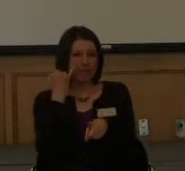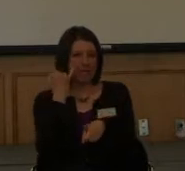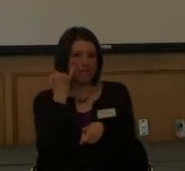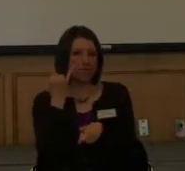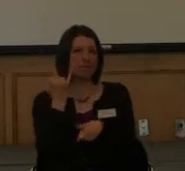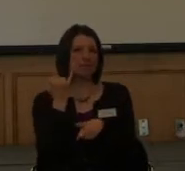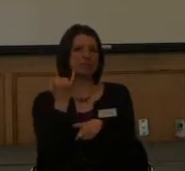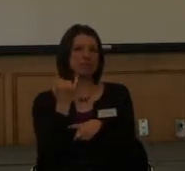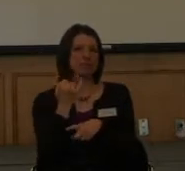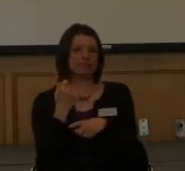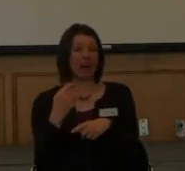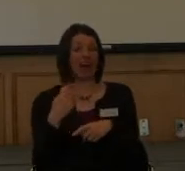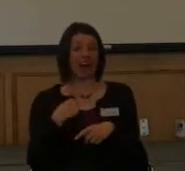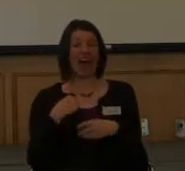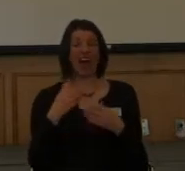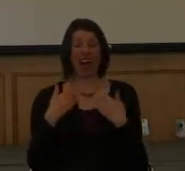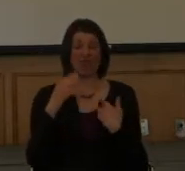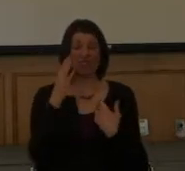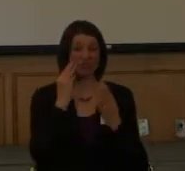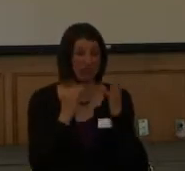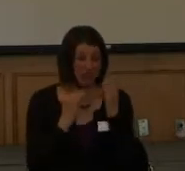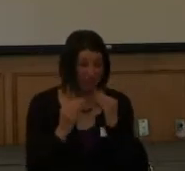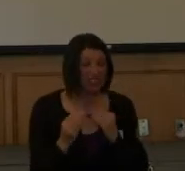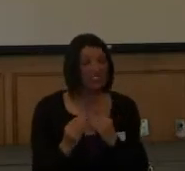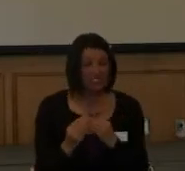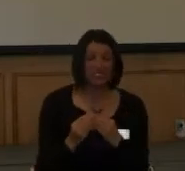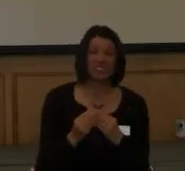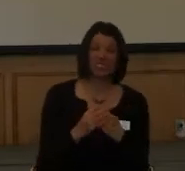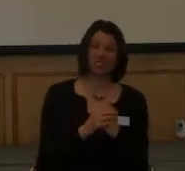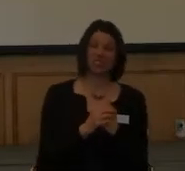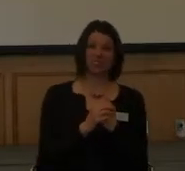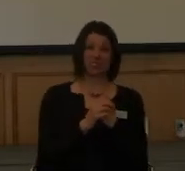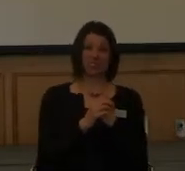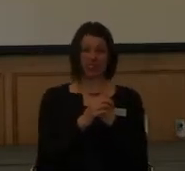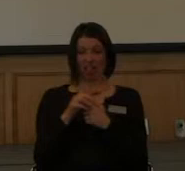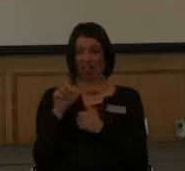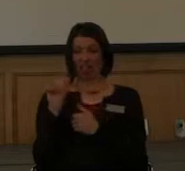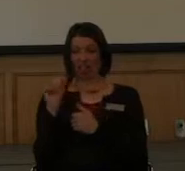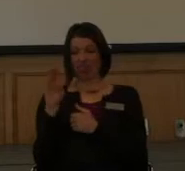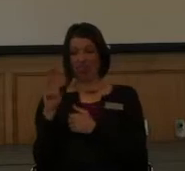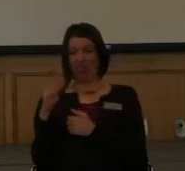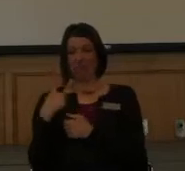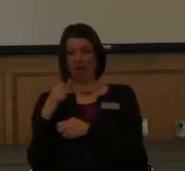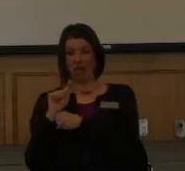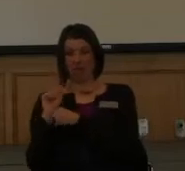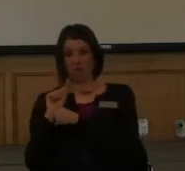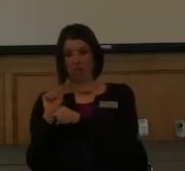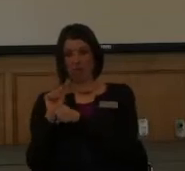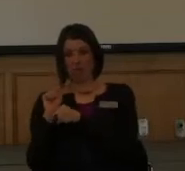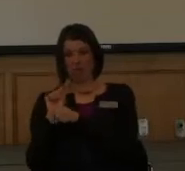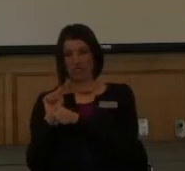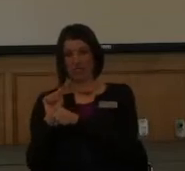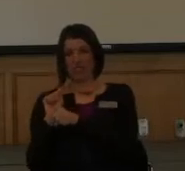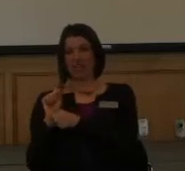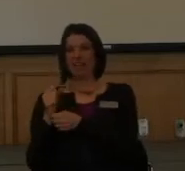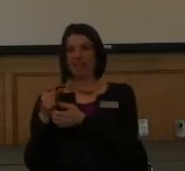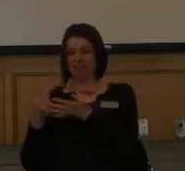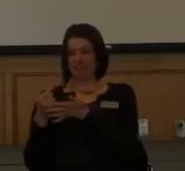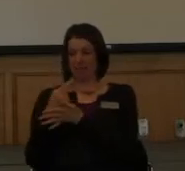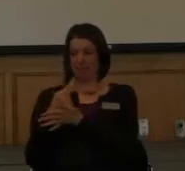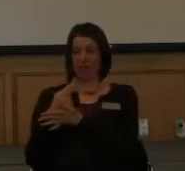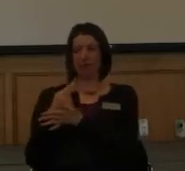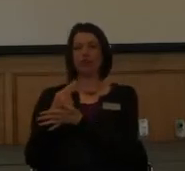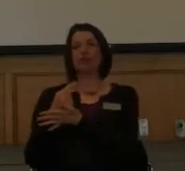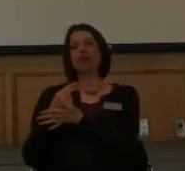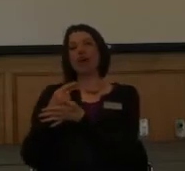I speak of this personally because I would, my, the lab that I worked in and the graduate student office was on the second floor.